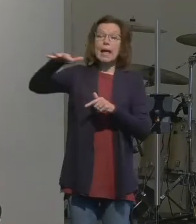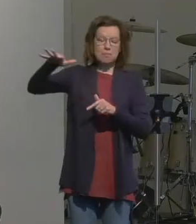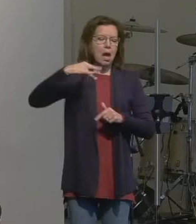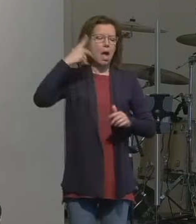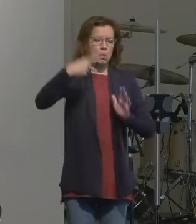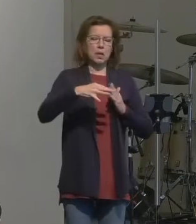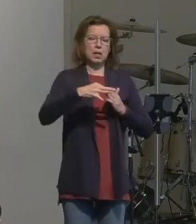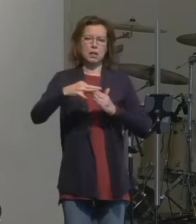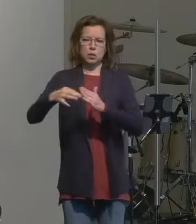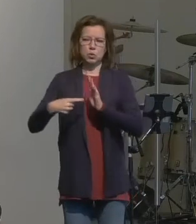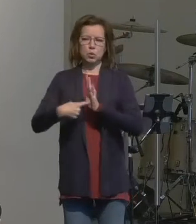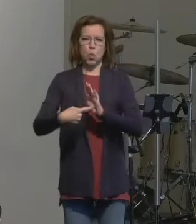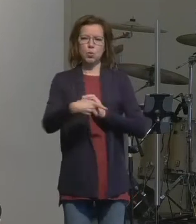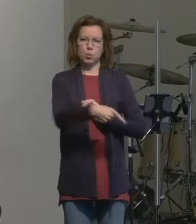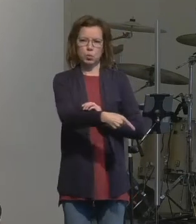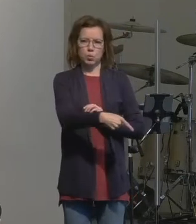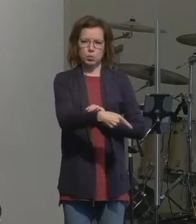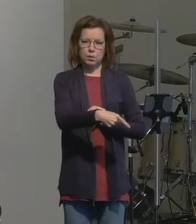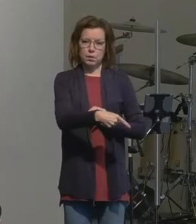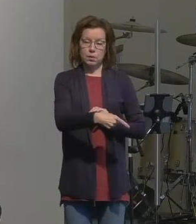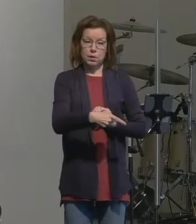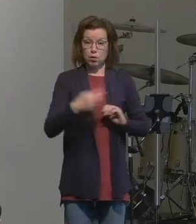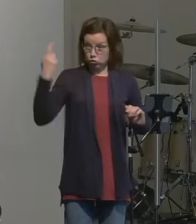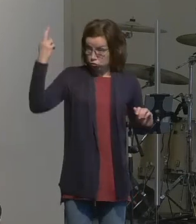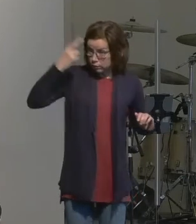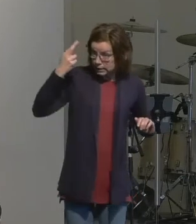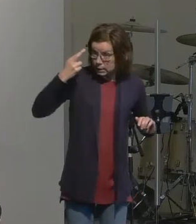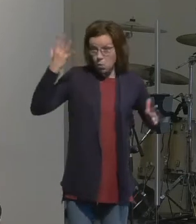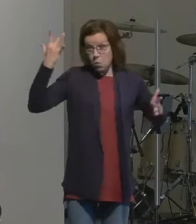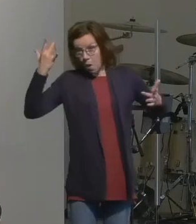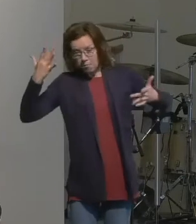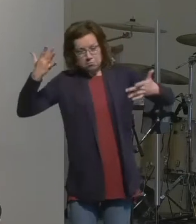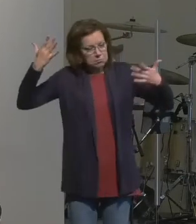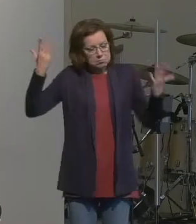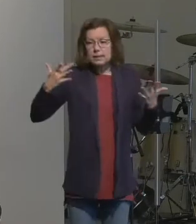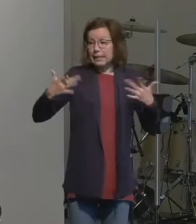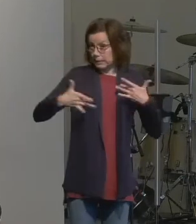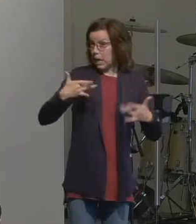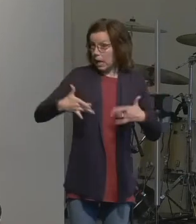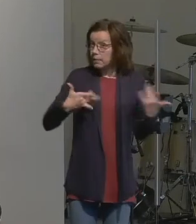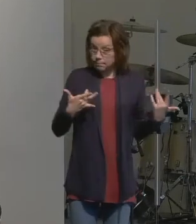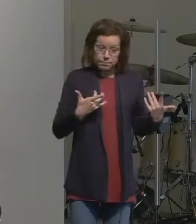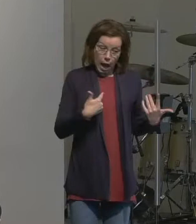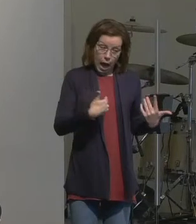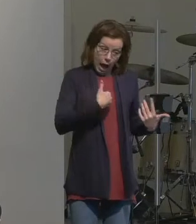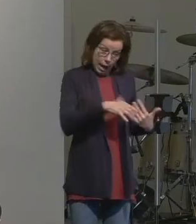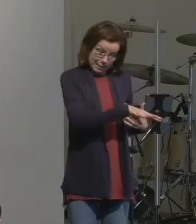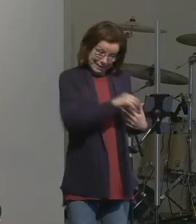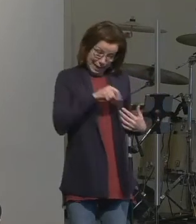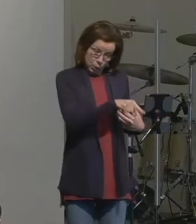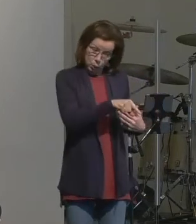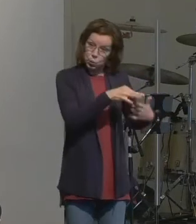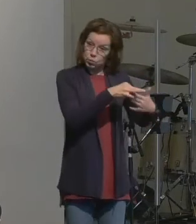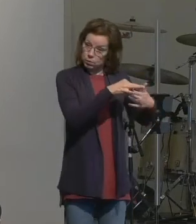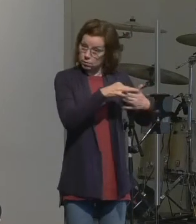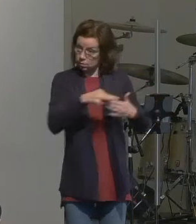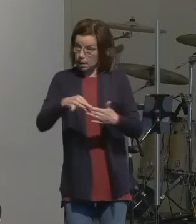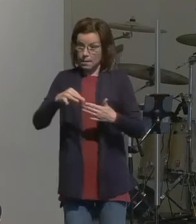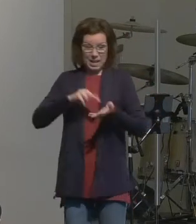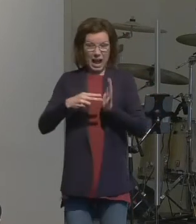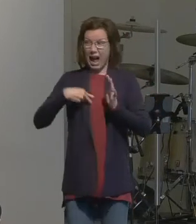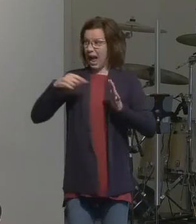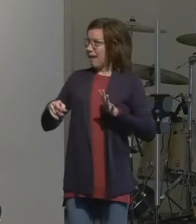quite comfortable and yet also quite exciting is because he tells you go where I'm taking you which means you're walking by faith